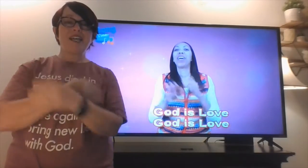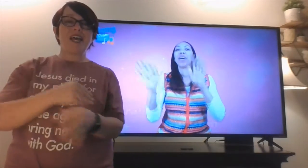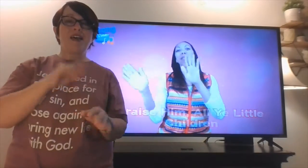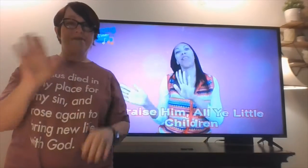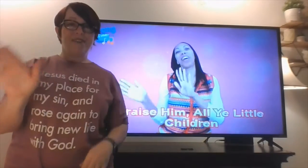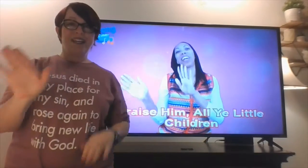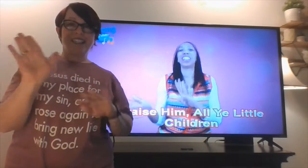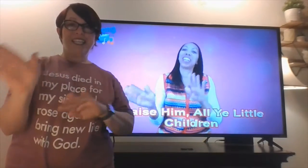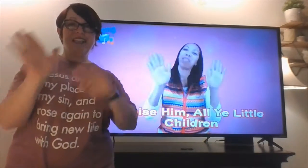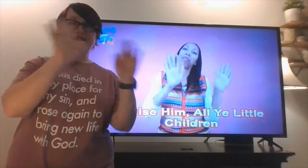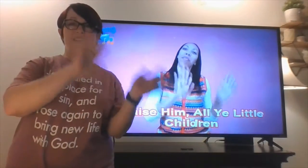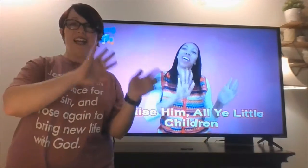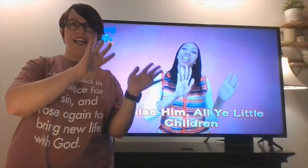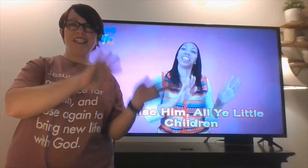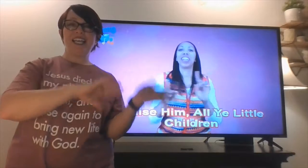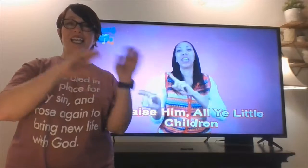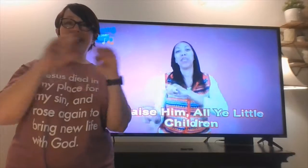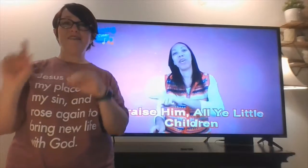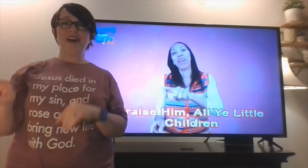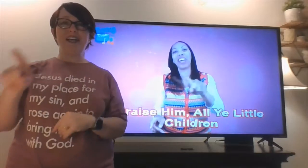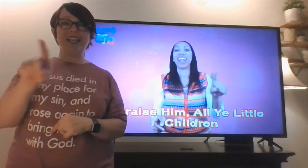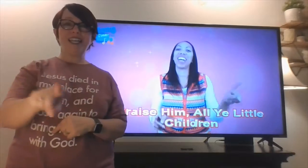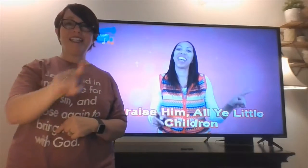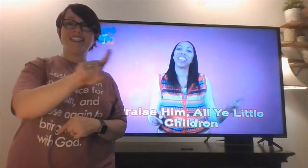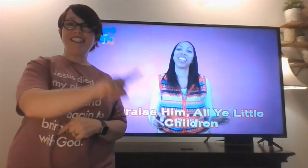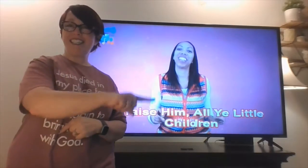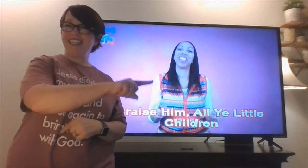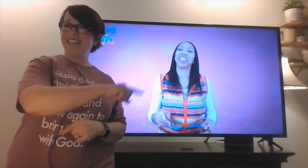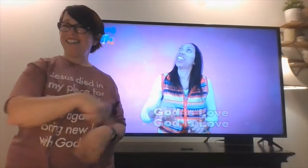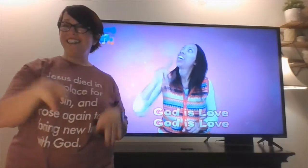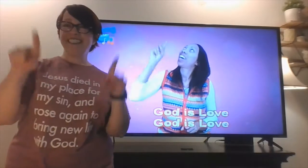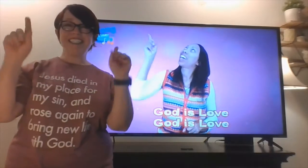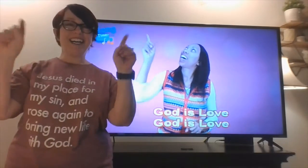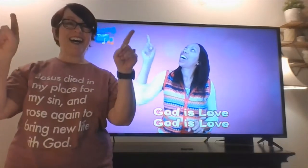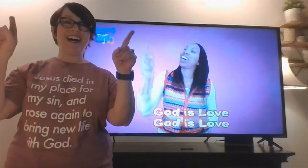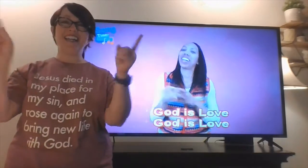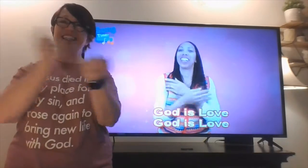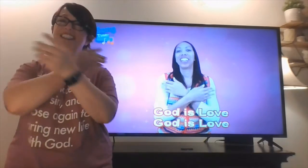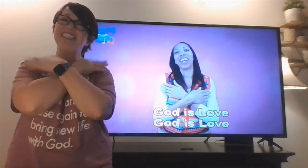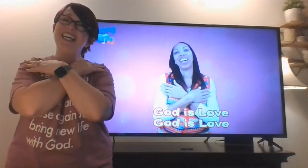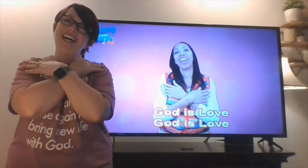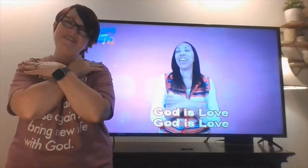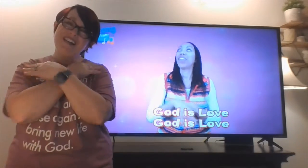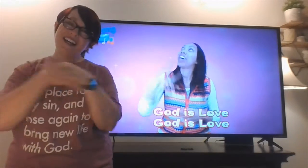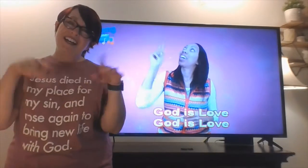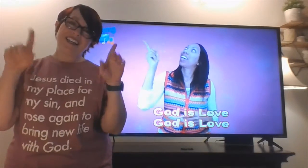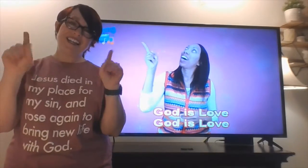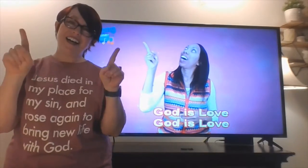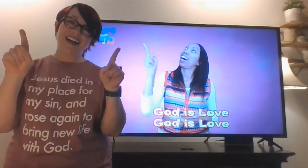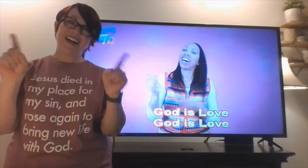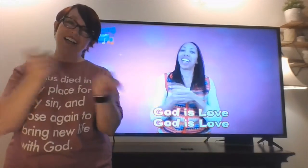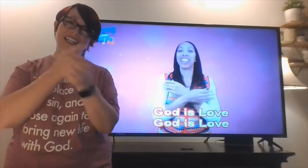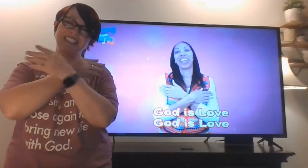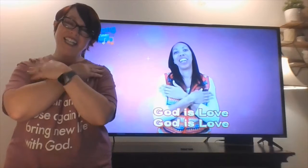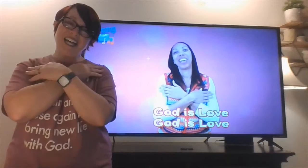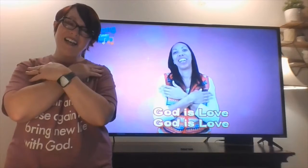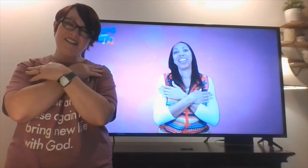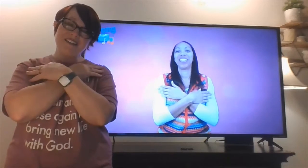Praise Him, praise Him, all ye little children God is love, God is love